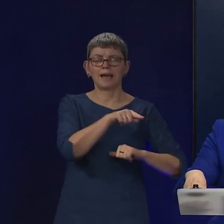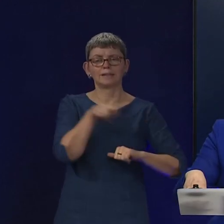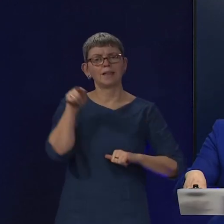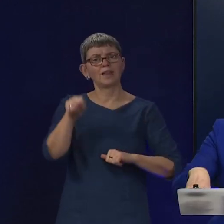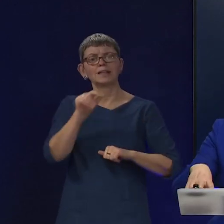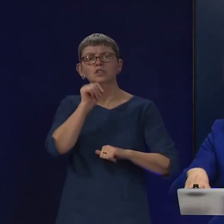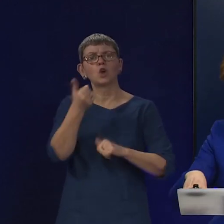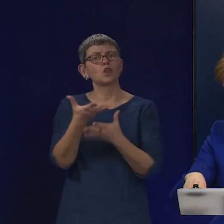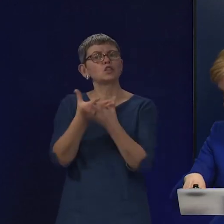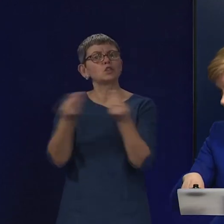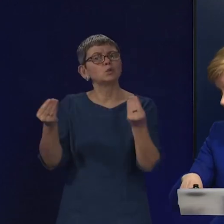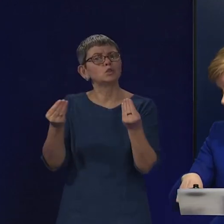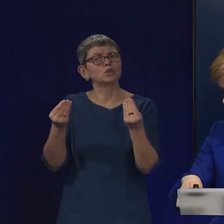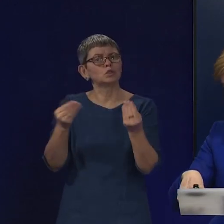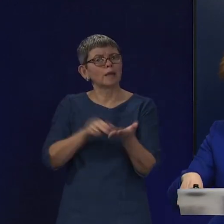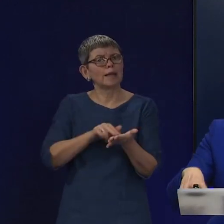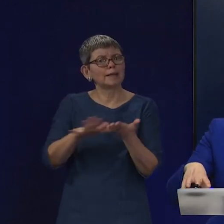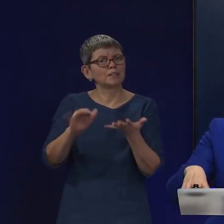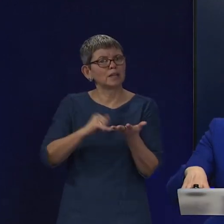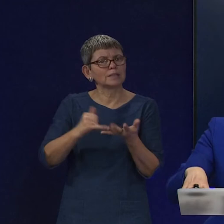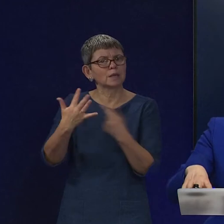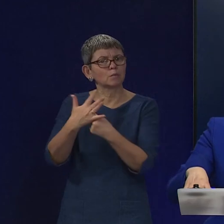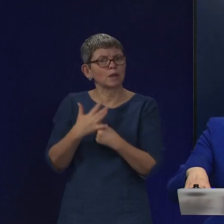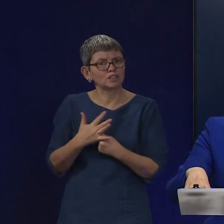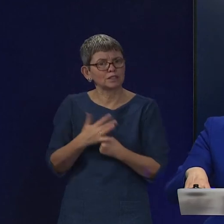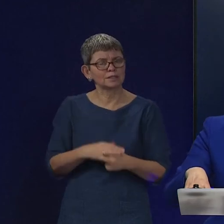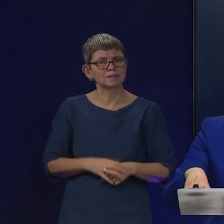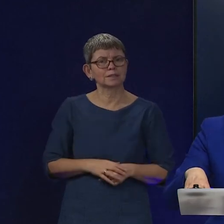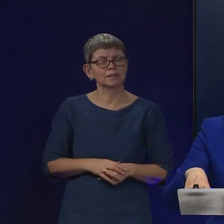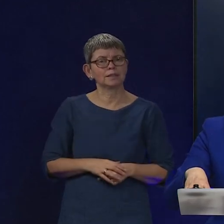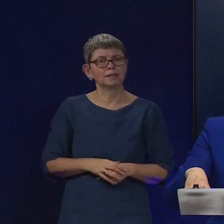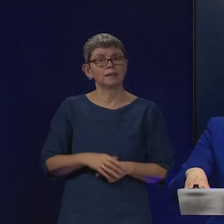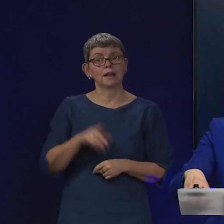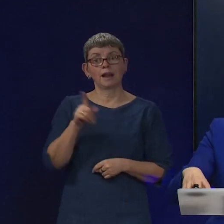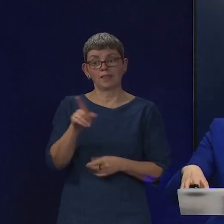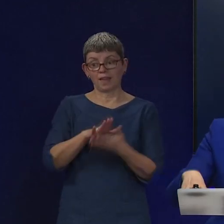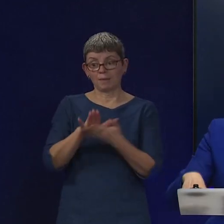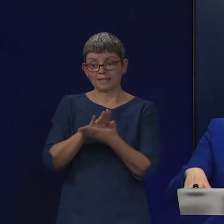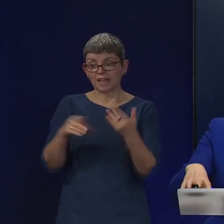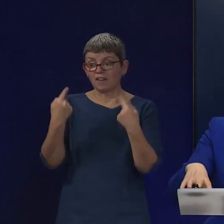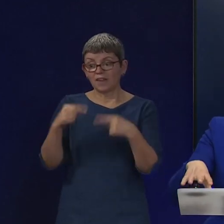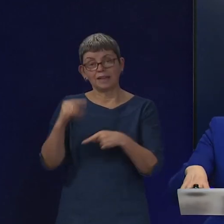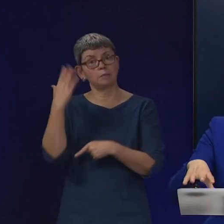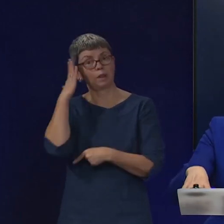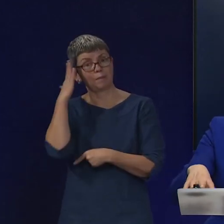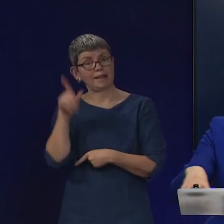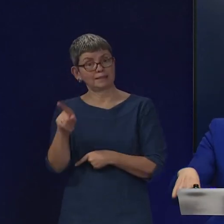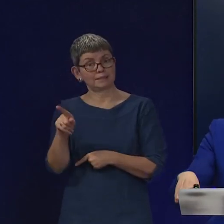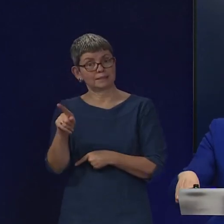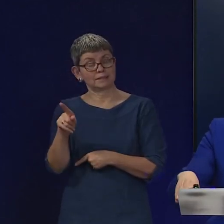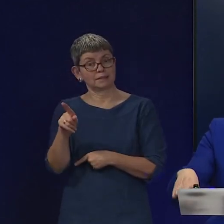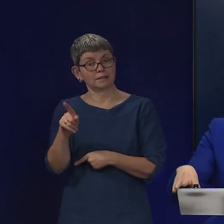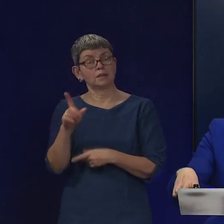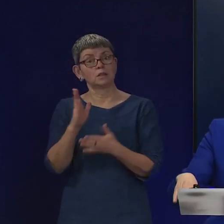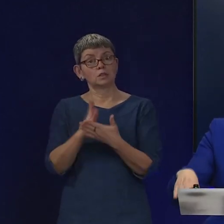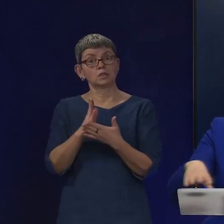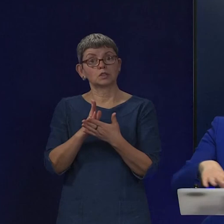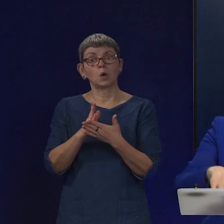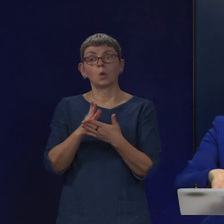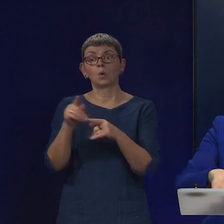facing. And of course, what we're talking about here are available staffed care home beds, and that is important. Beds are already